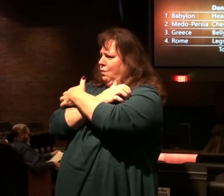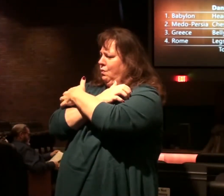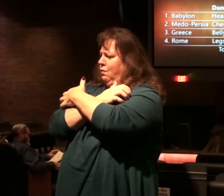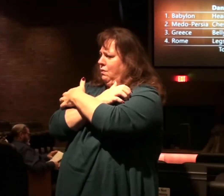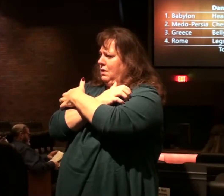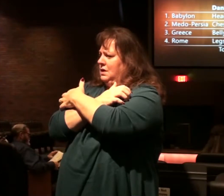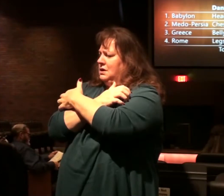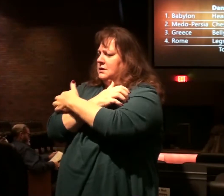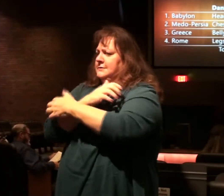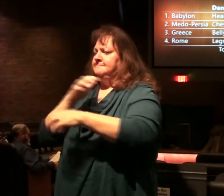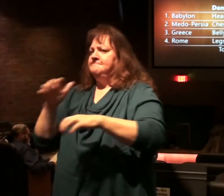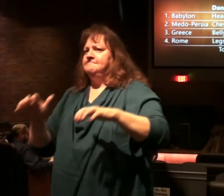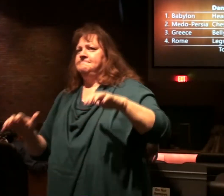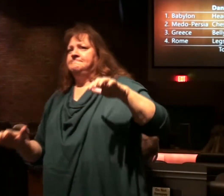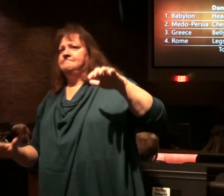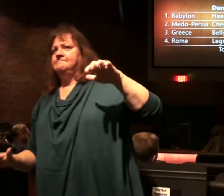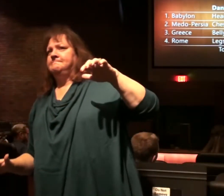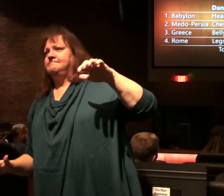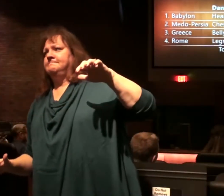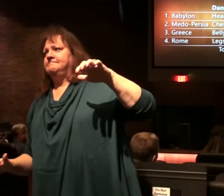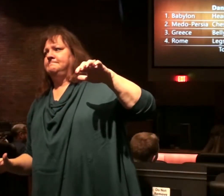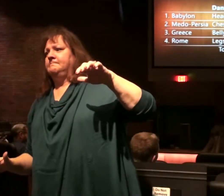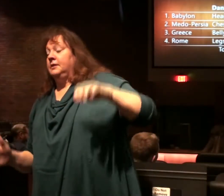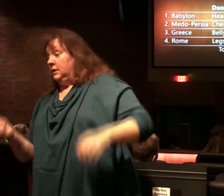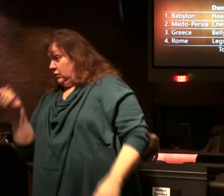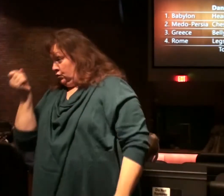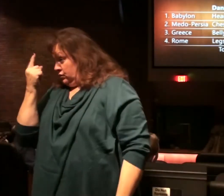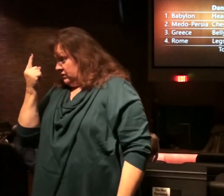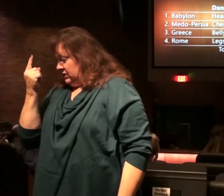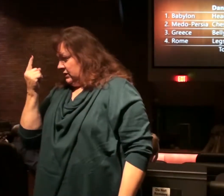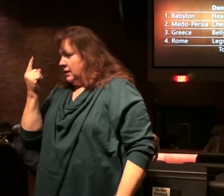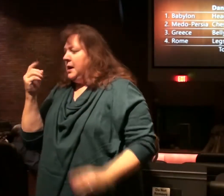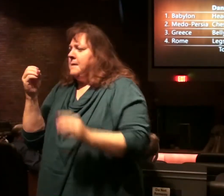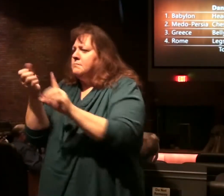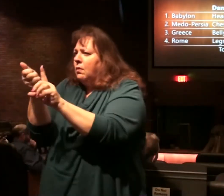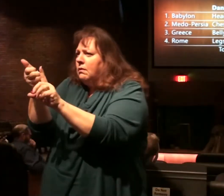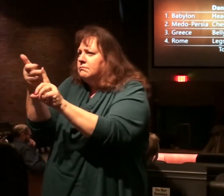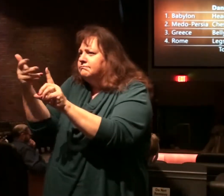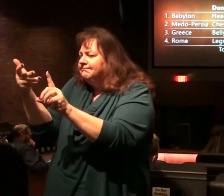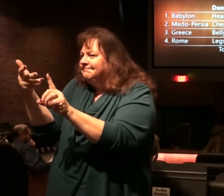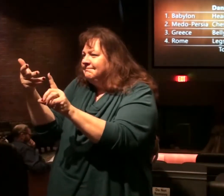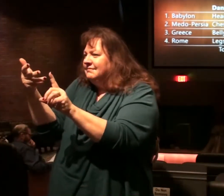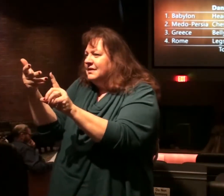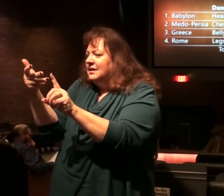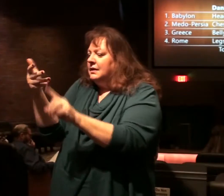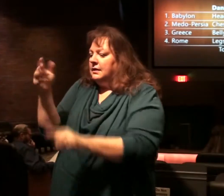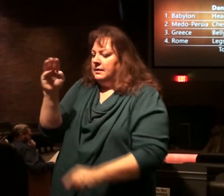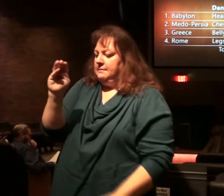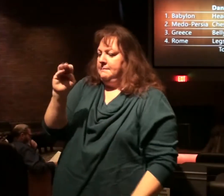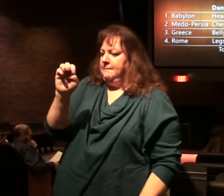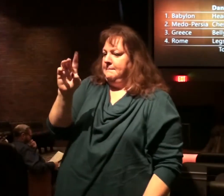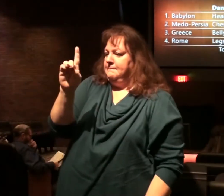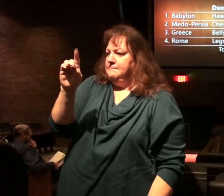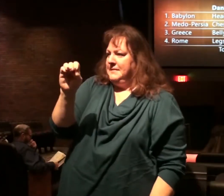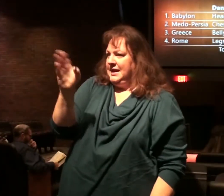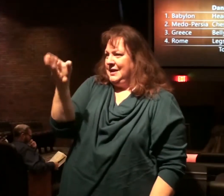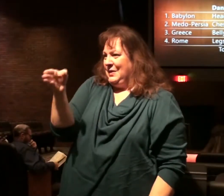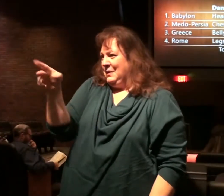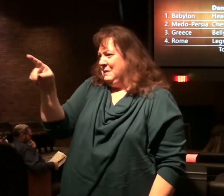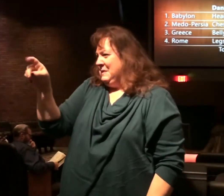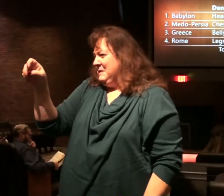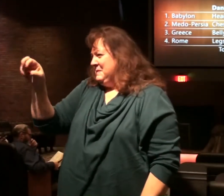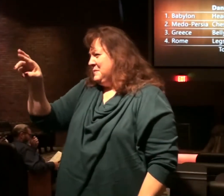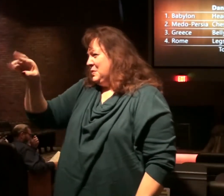It was raised up on one side. You see, we're getting a little more detailed. This is the Medo-Persian Empire.